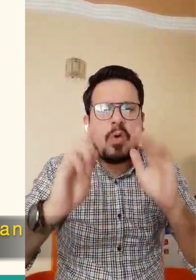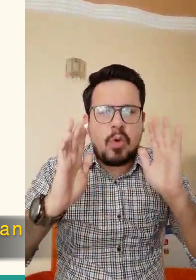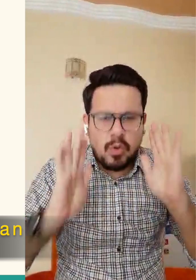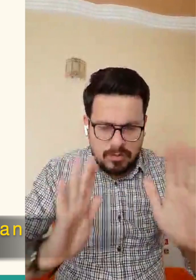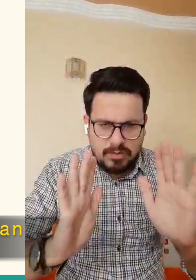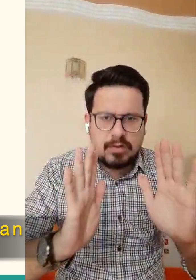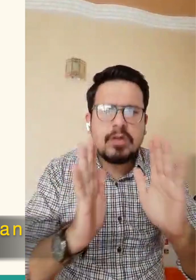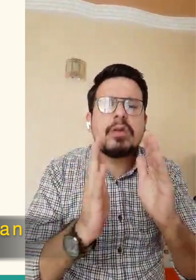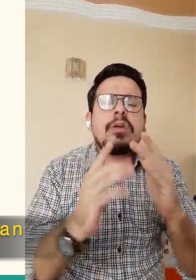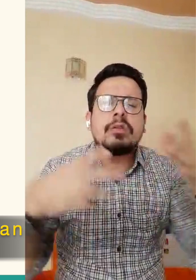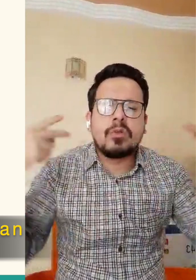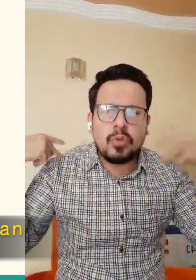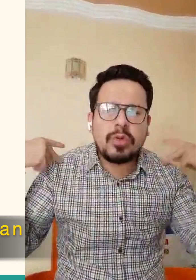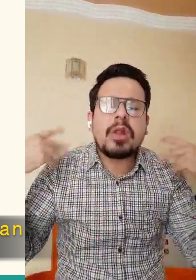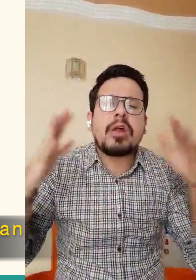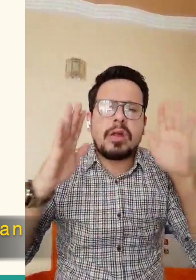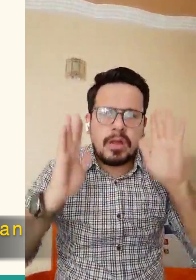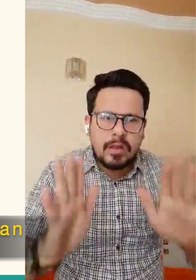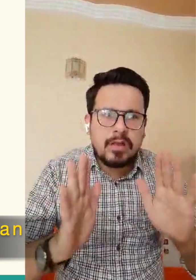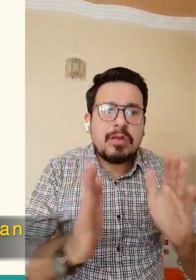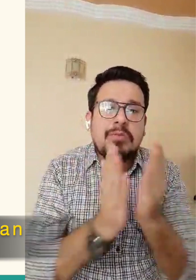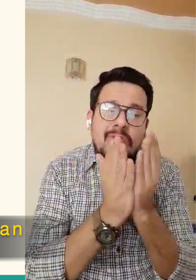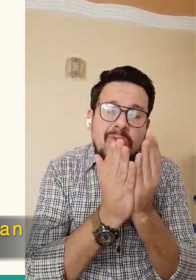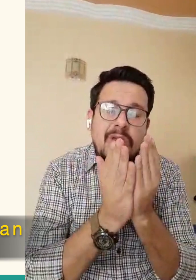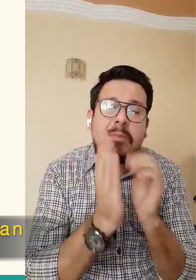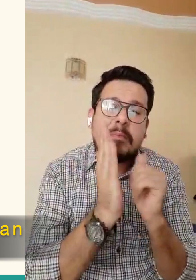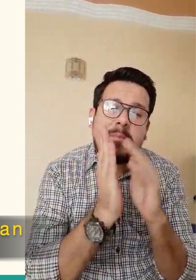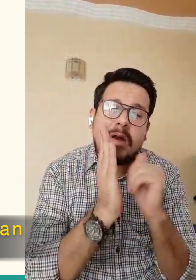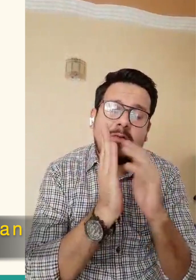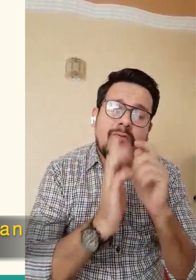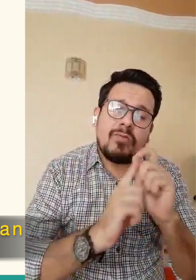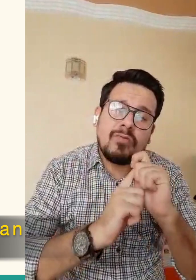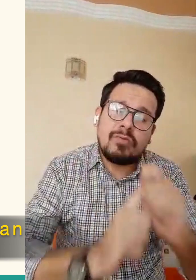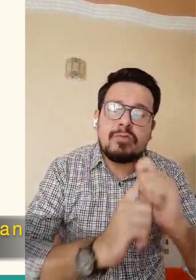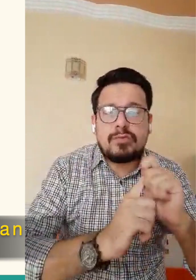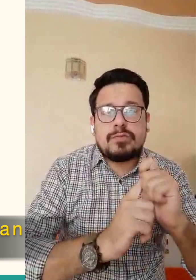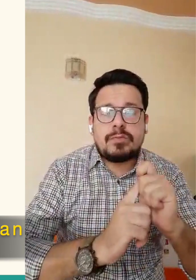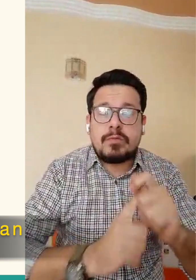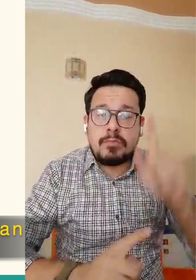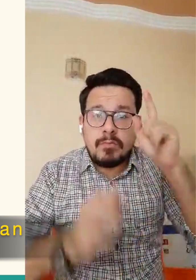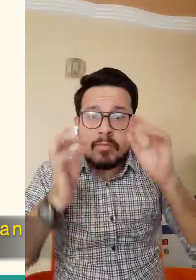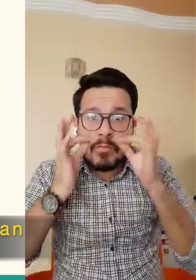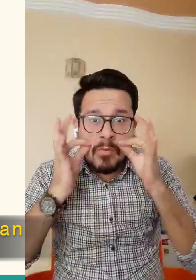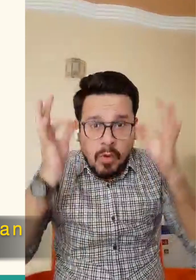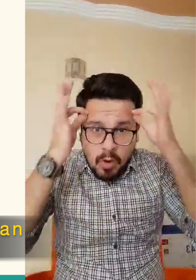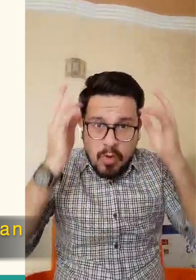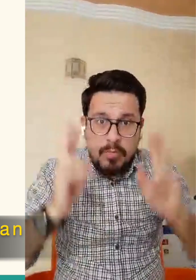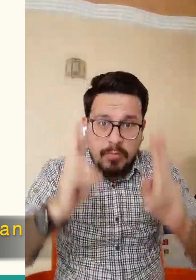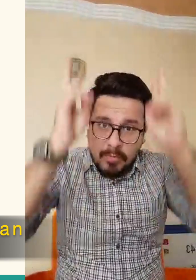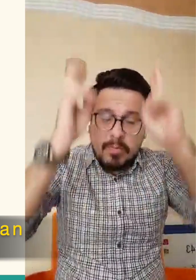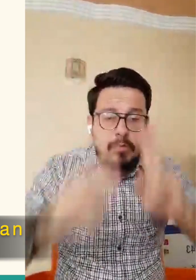We all make mistakes, but Alhamdulillah, we can always repent.